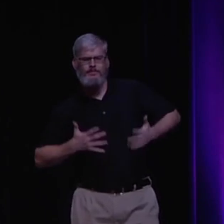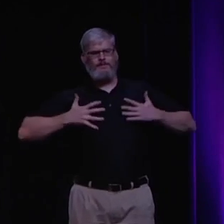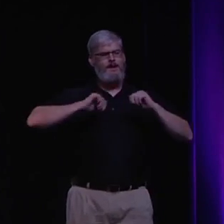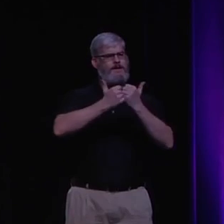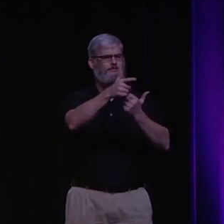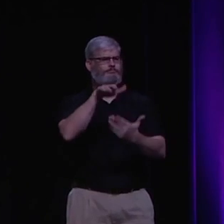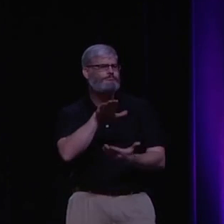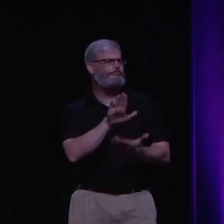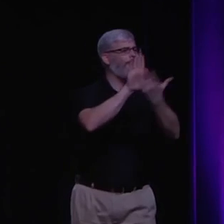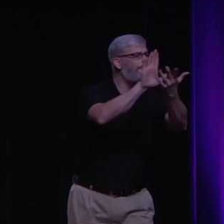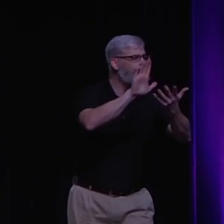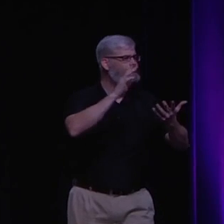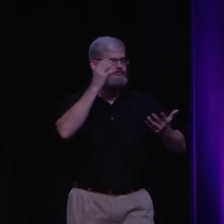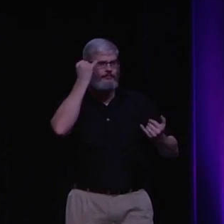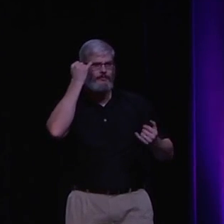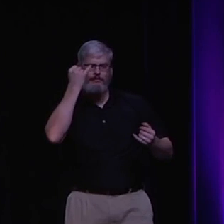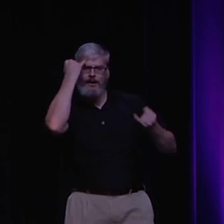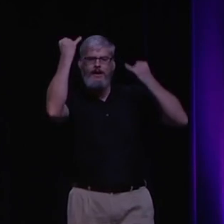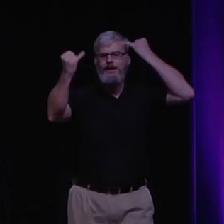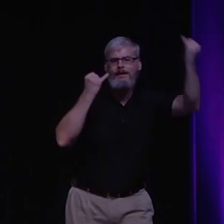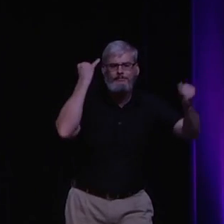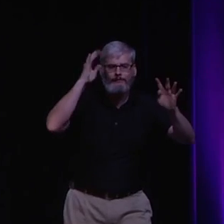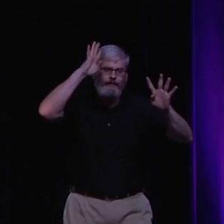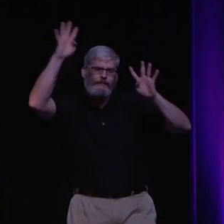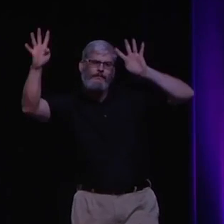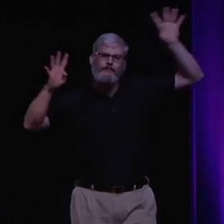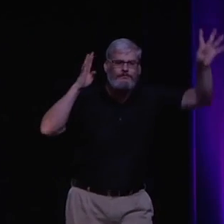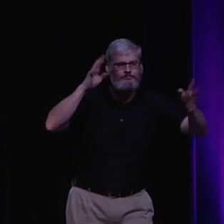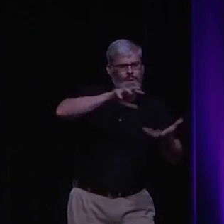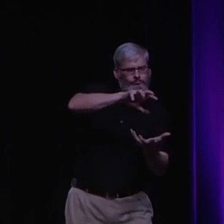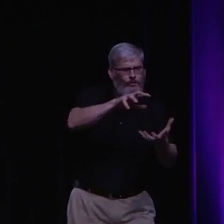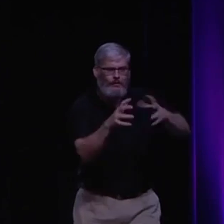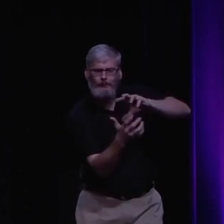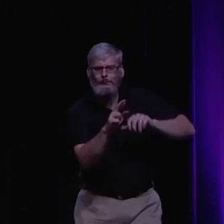And you know how you guys think about the future, what you're going to do, how you're going to approach life.